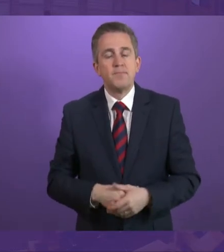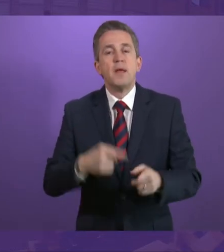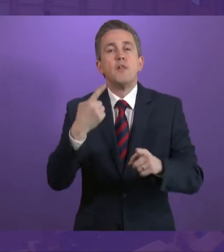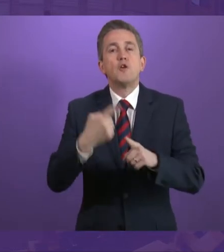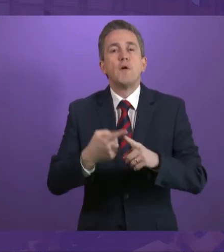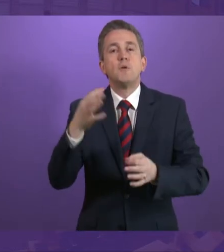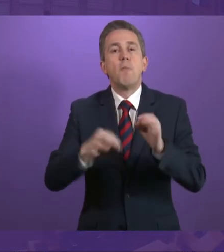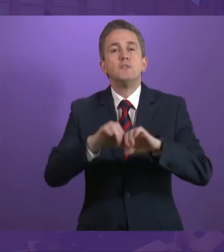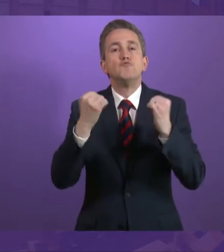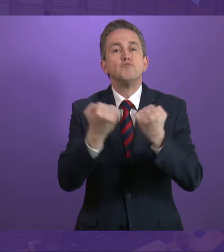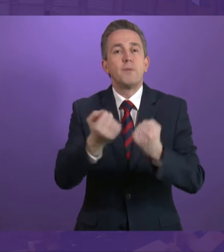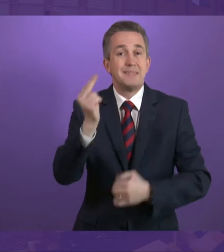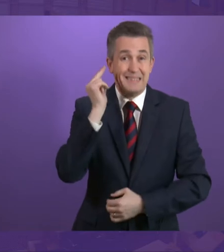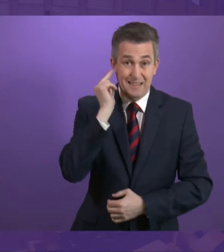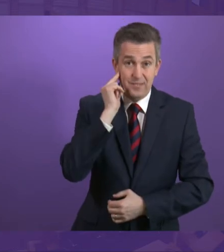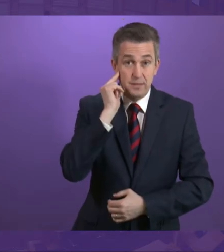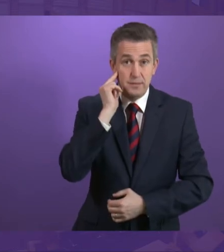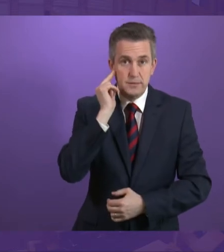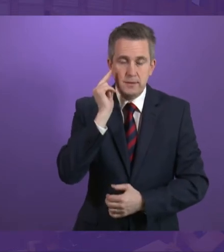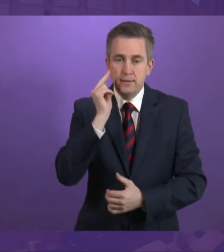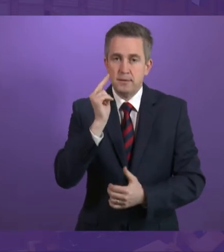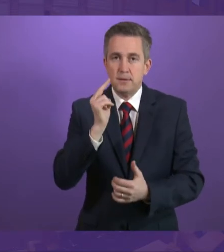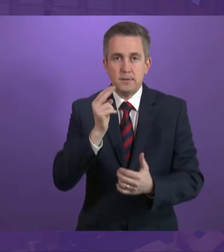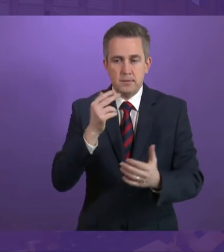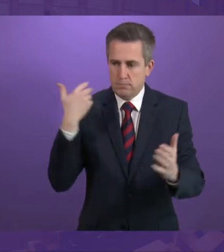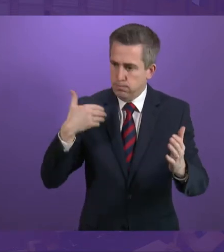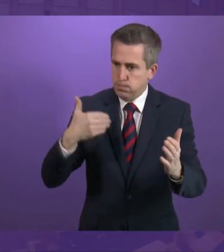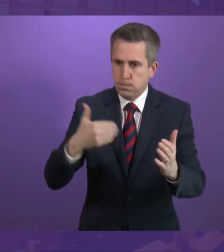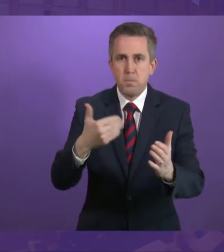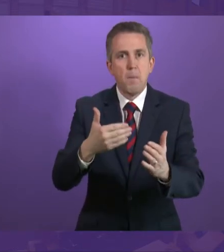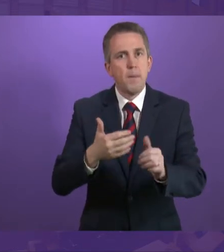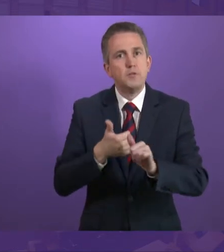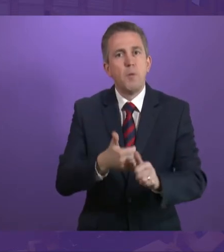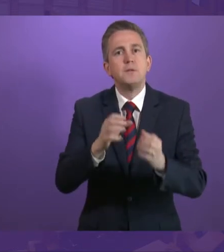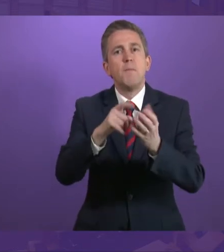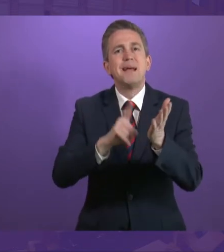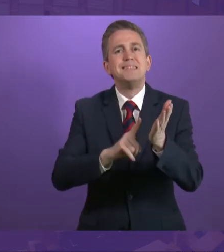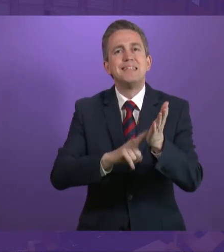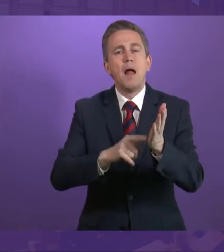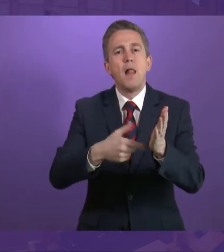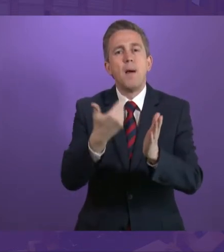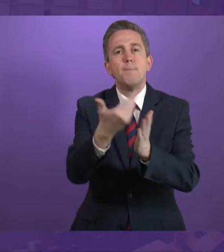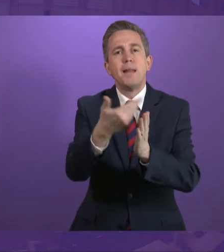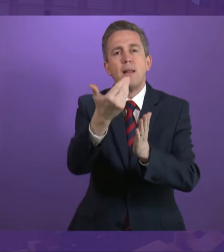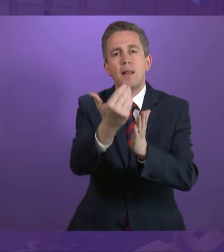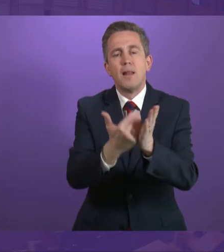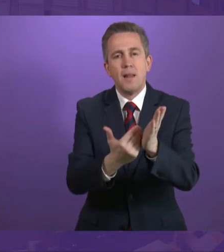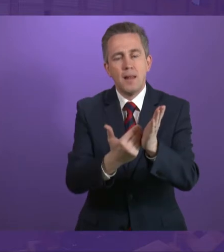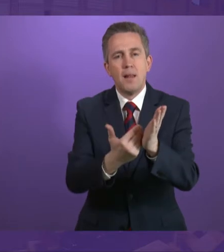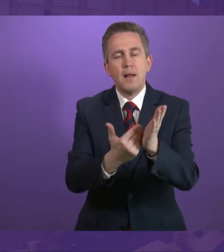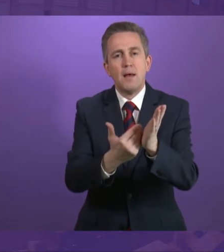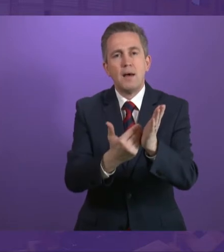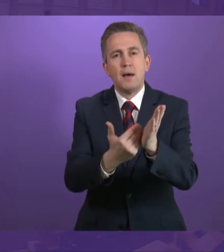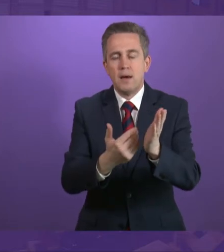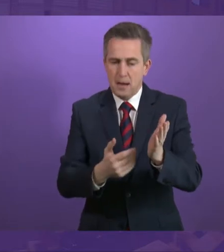-party group, and at the heart of the debate during the passage of the BSL bill, we talked about how being unable to communicate